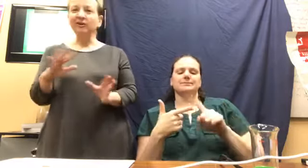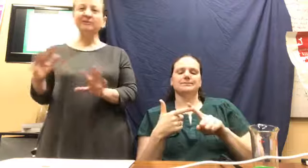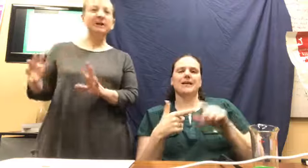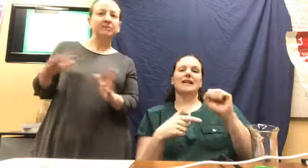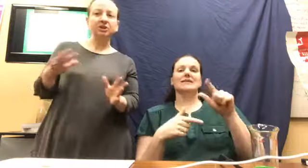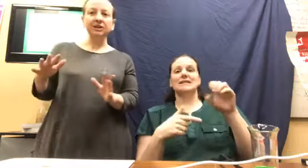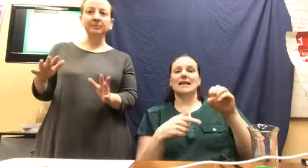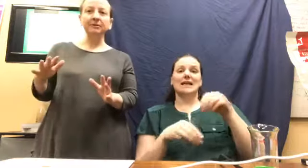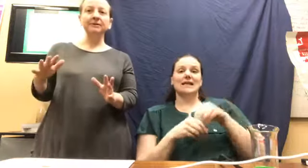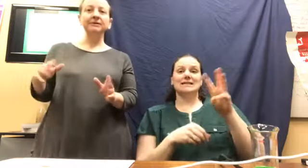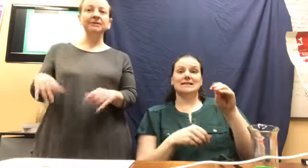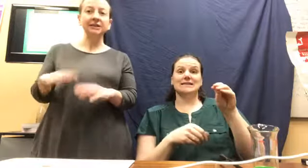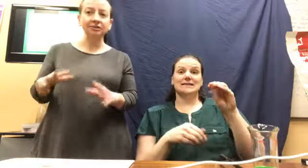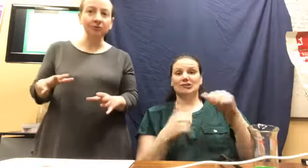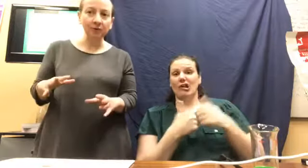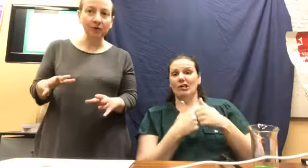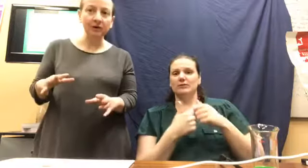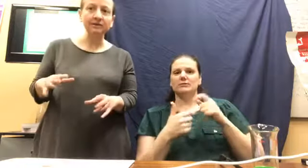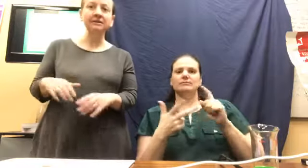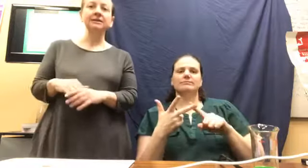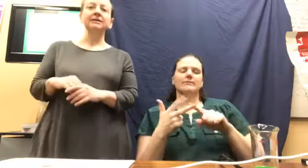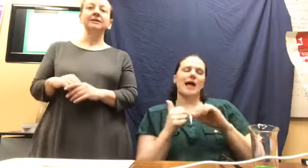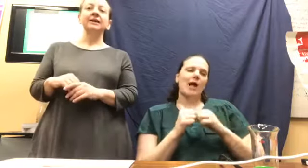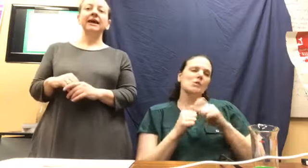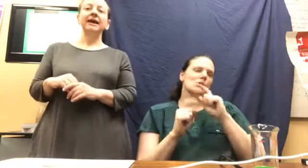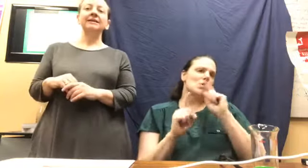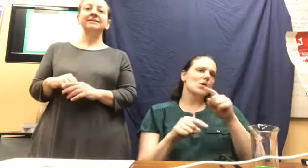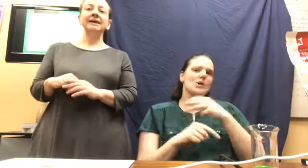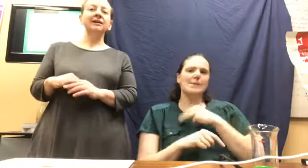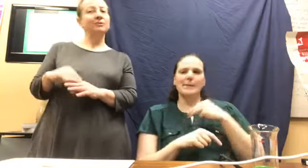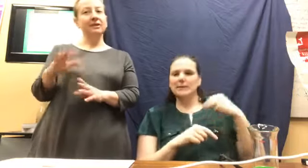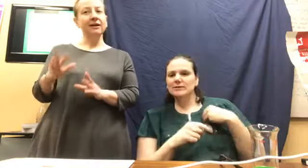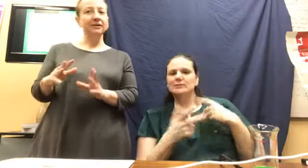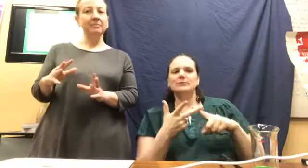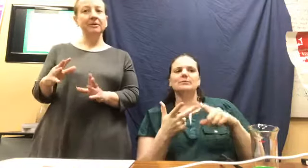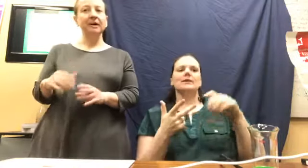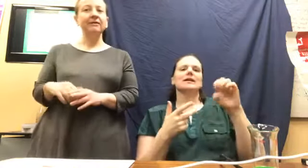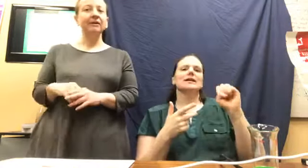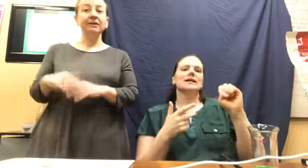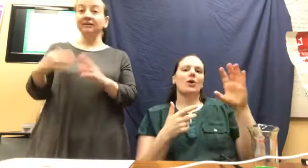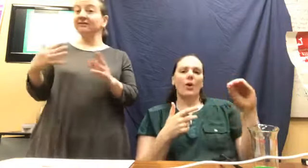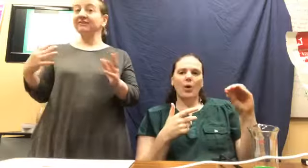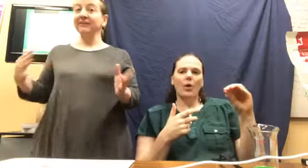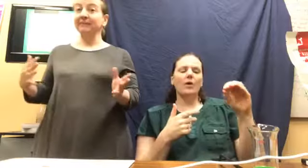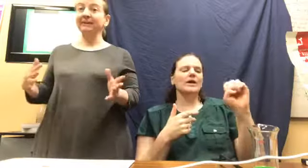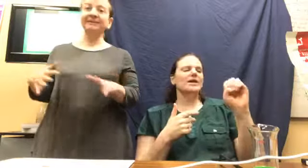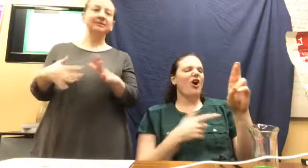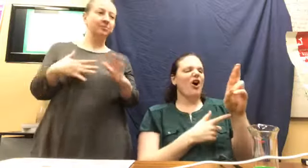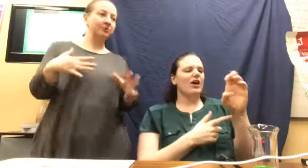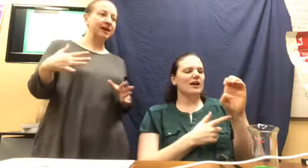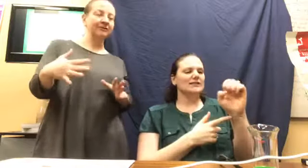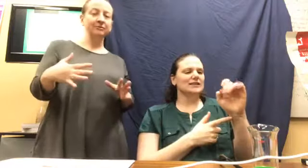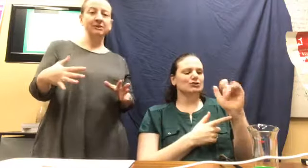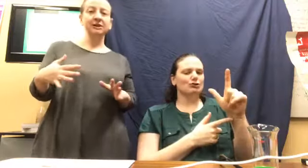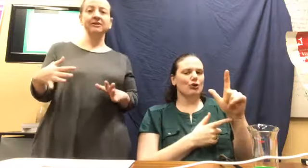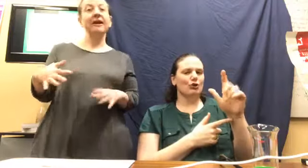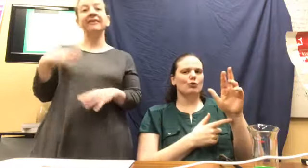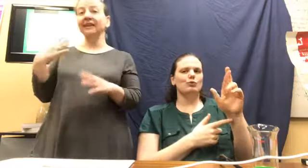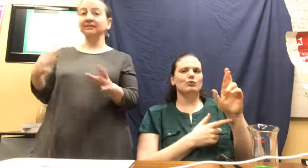membership, essential rewards. And, uh, we'll talk a little bit about our young living family and the support we have from each other and then answer